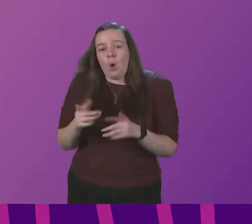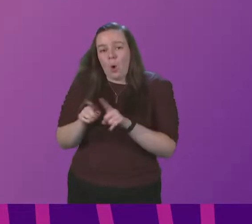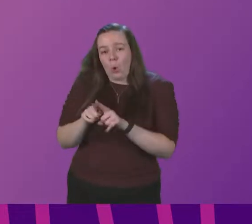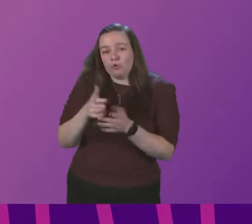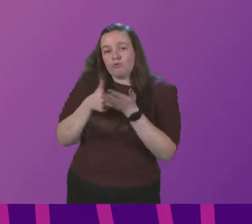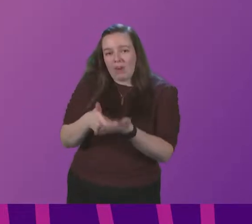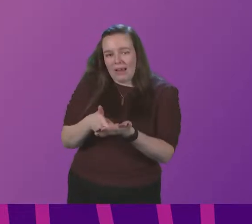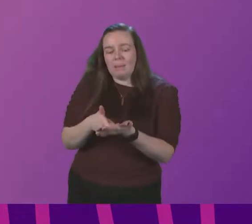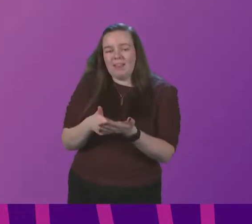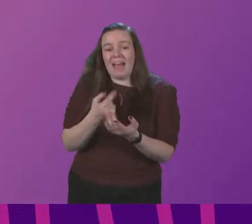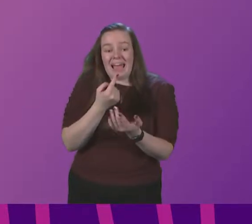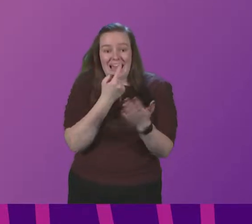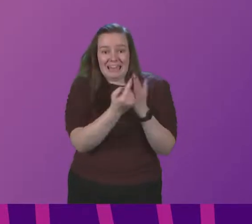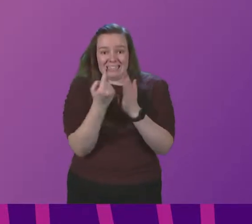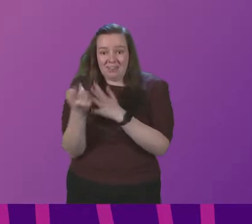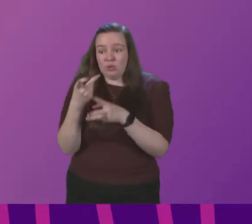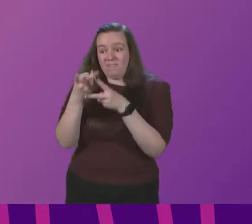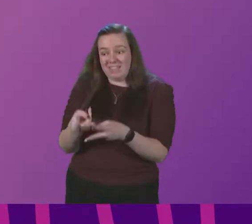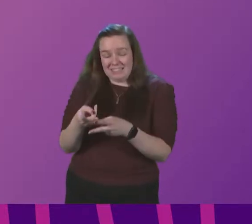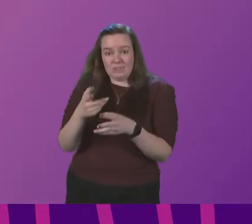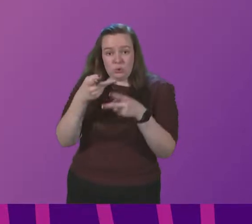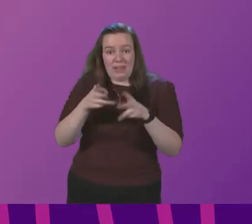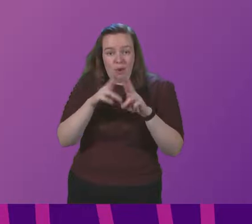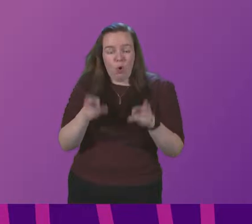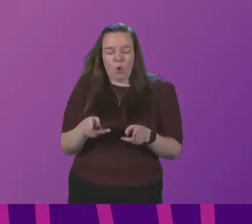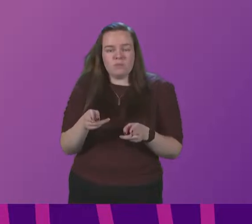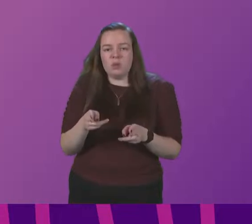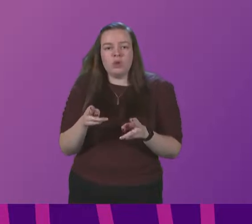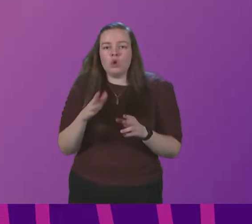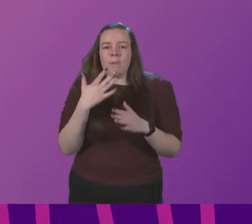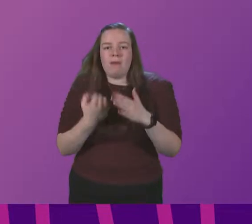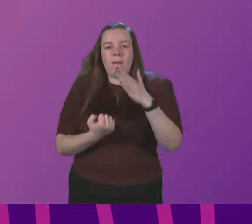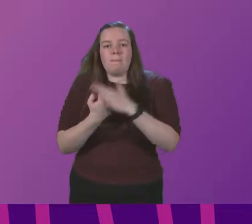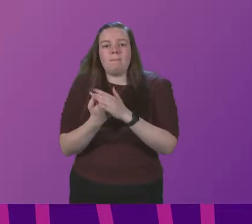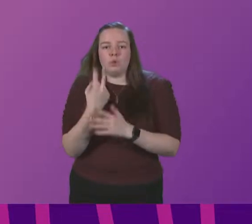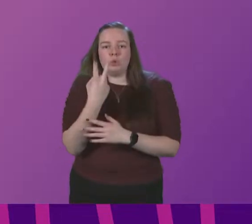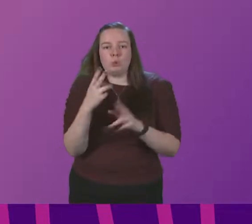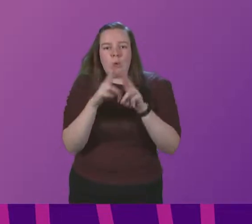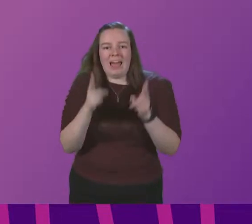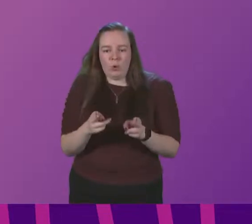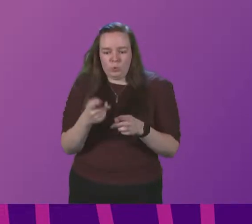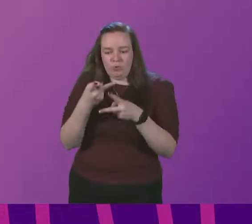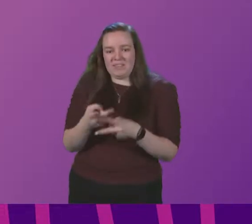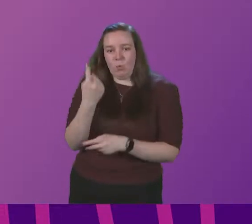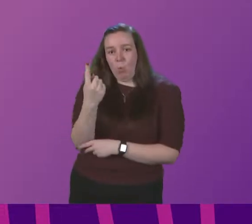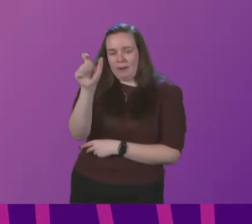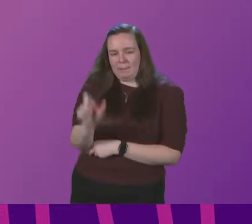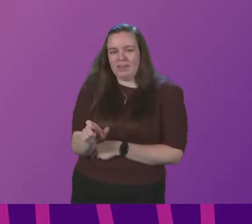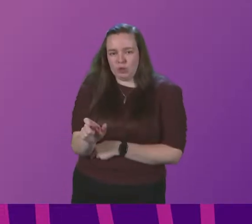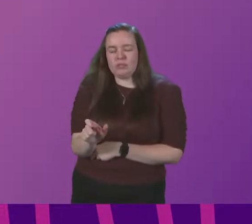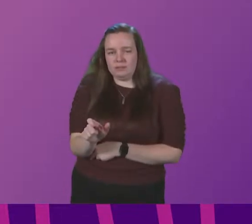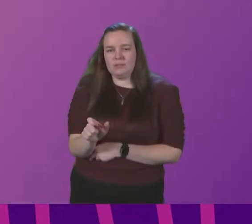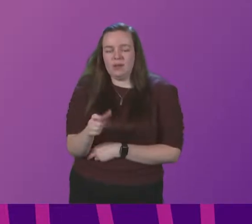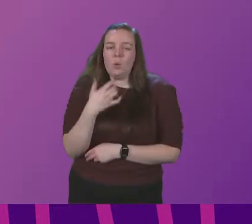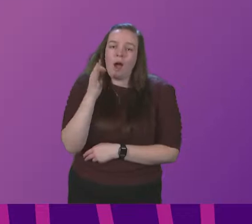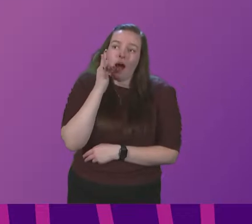recommending that individual visits in care homes should not involve any more than two households visiting any patient at a time, and